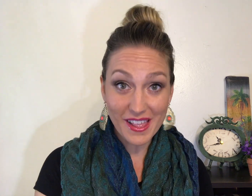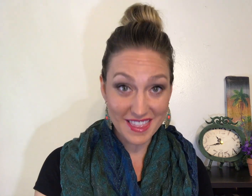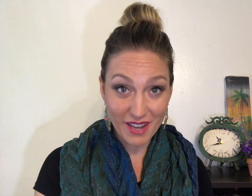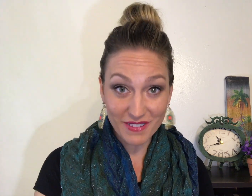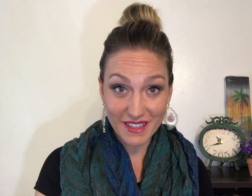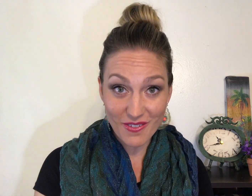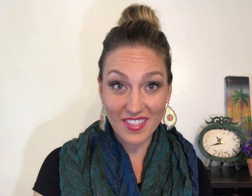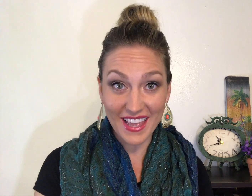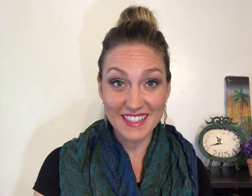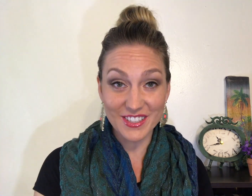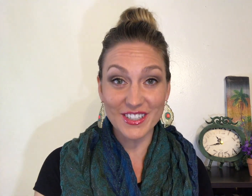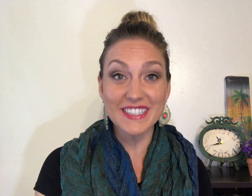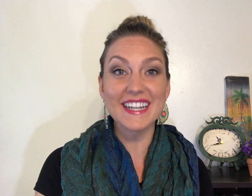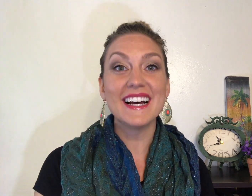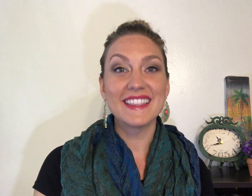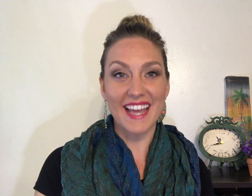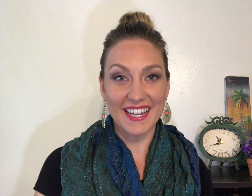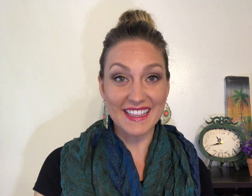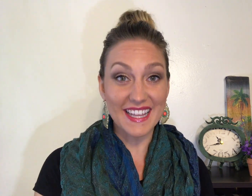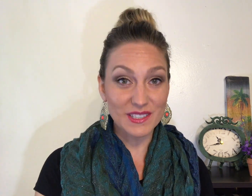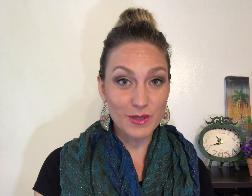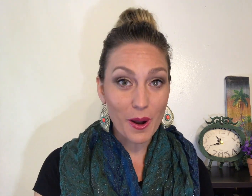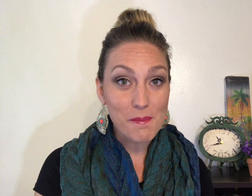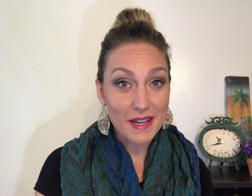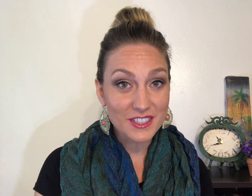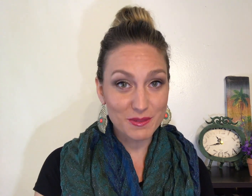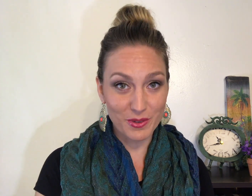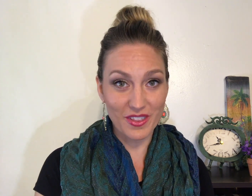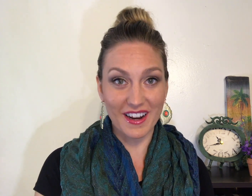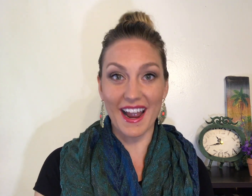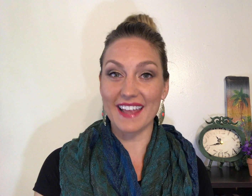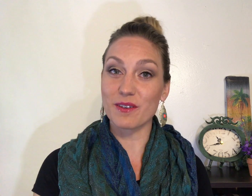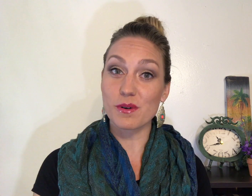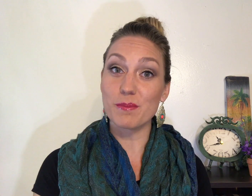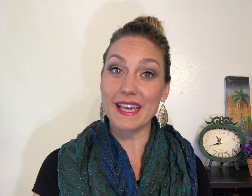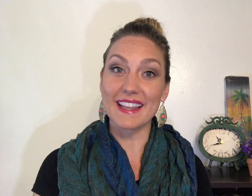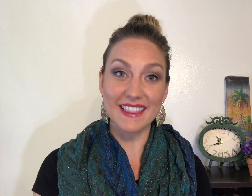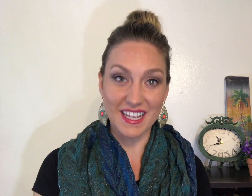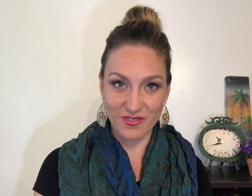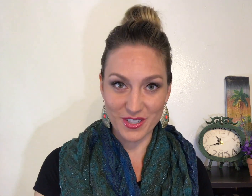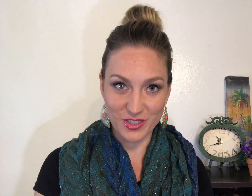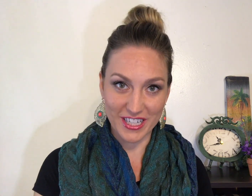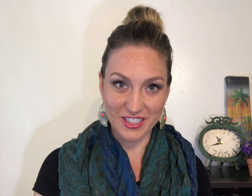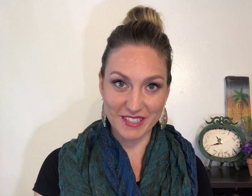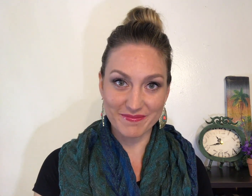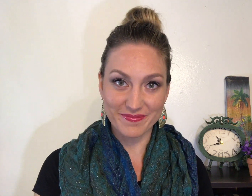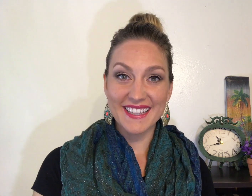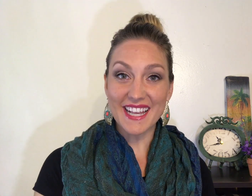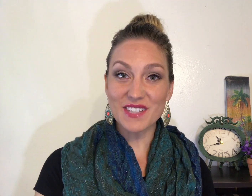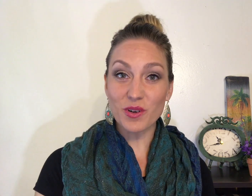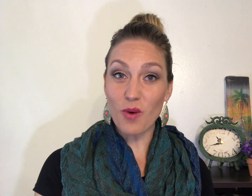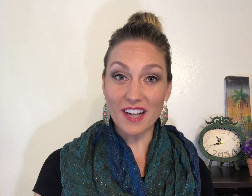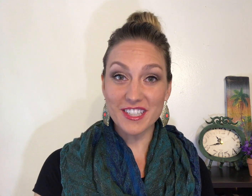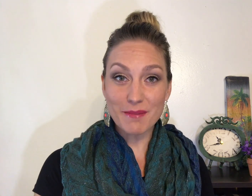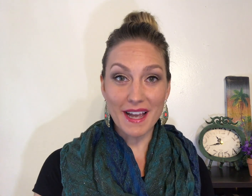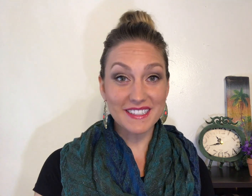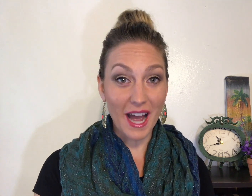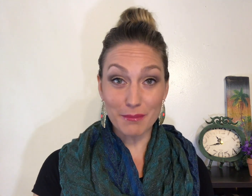that they really want that turn then things will go much smoother and there will be less frustration. Thanks for watching my top